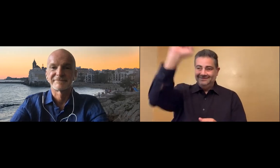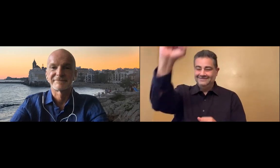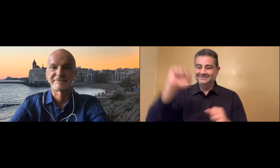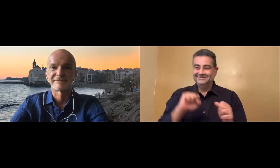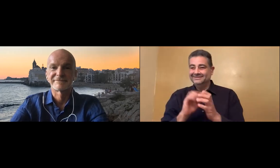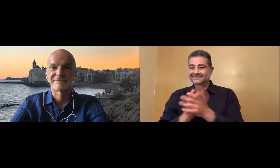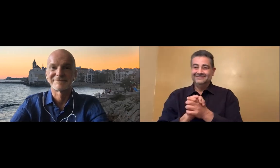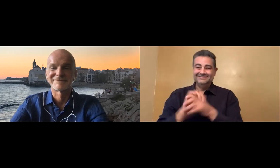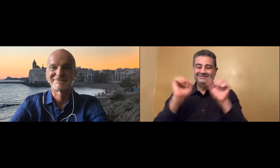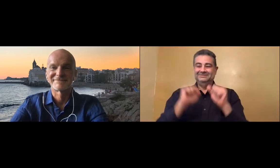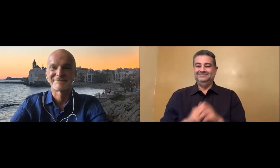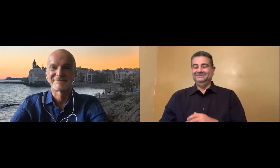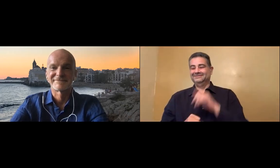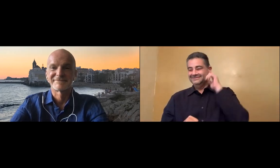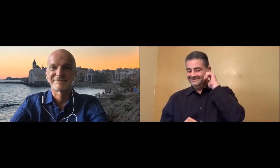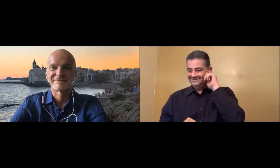Anybody else here from Illinois?